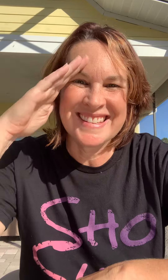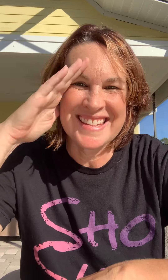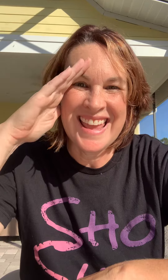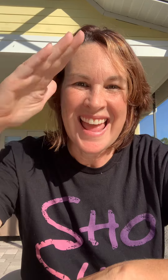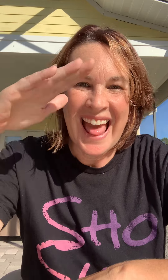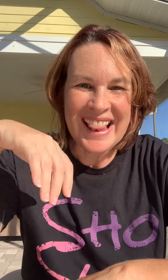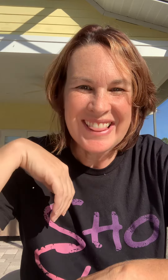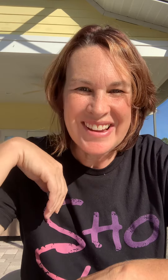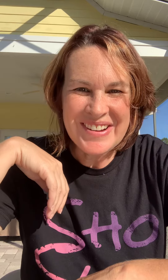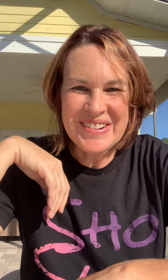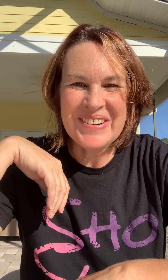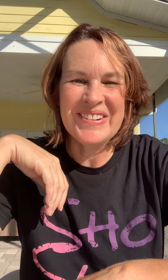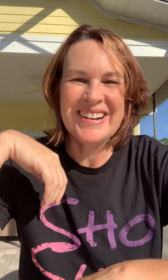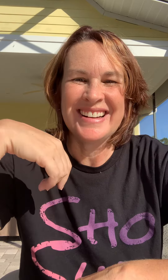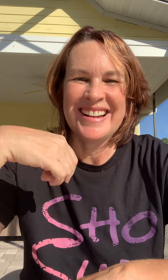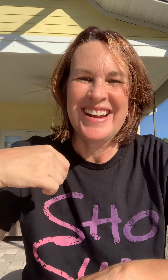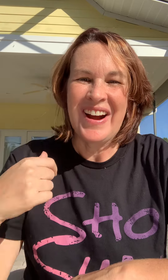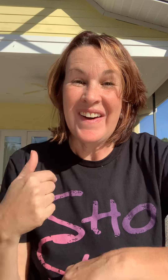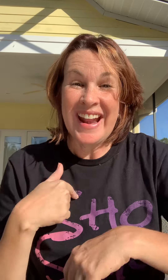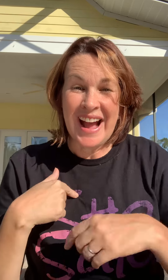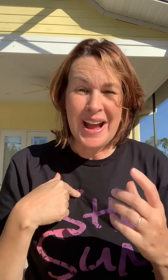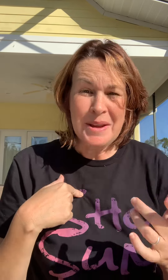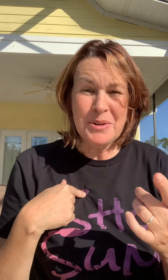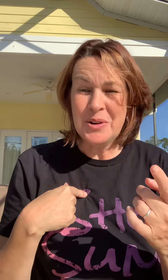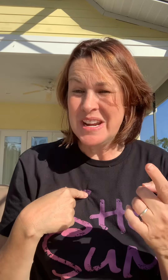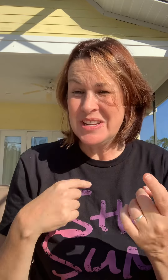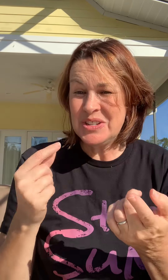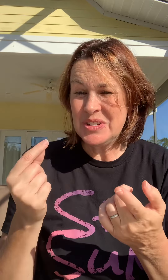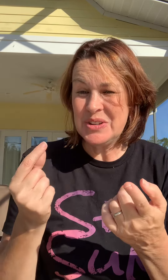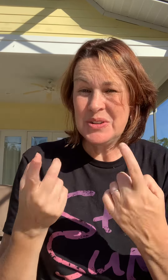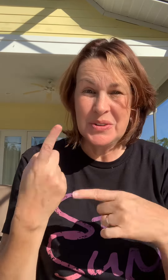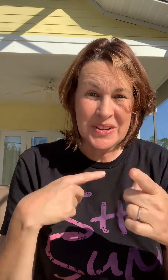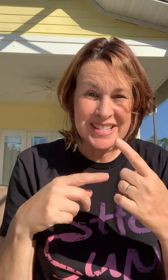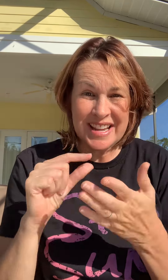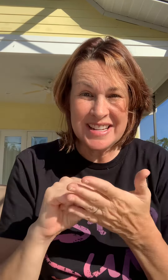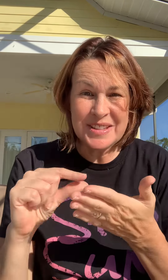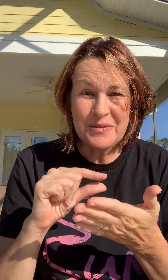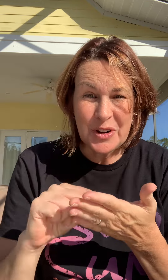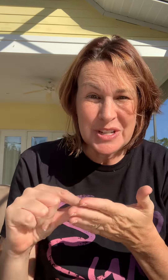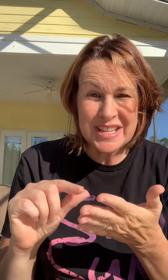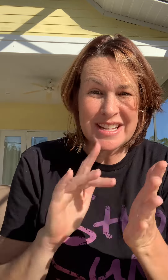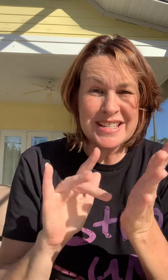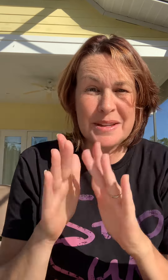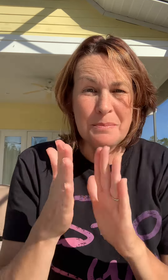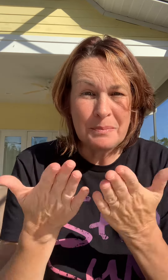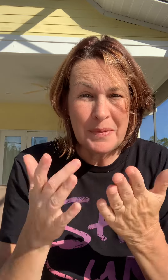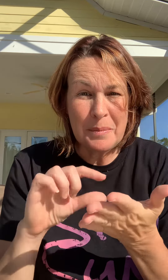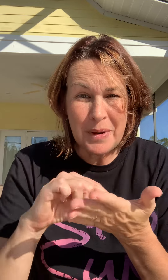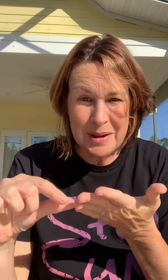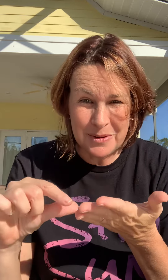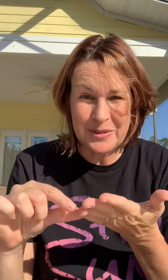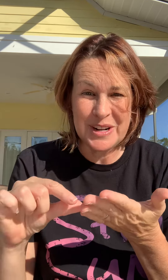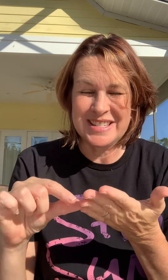Hello! Alright, I'm going to sign some verses, some Bible verses,